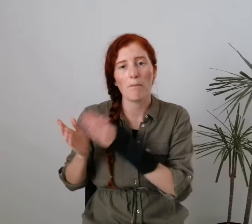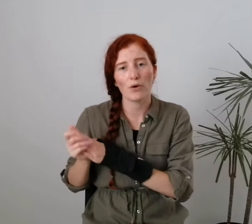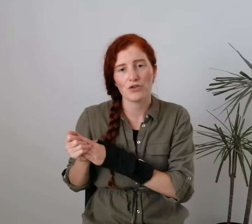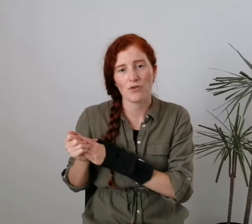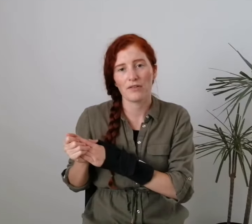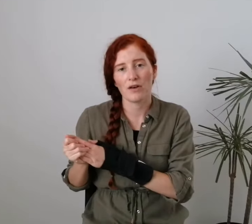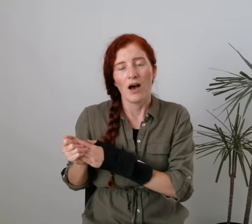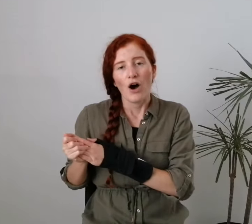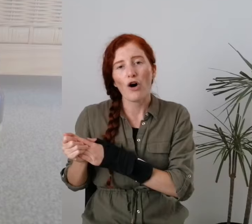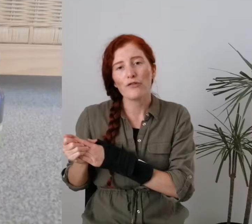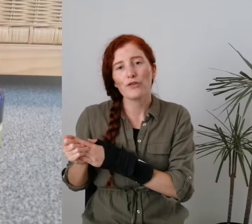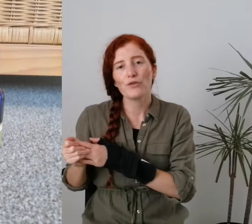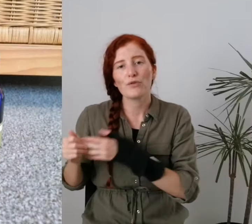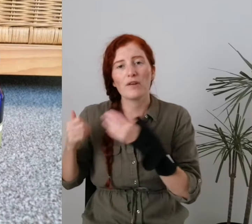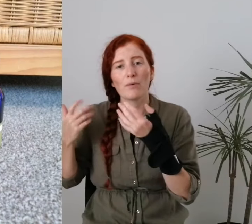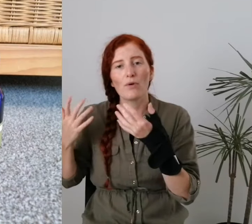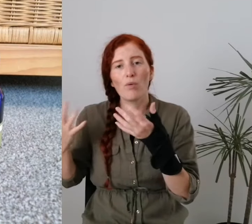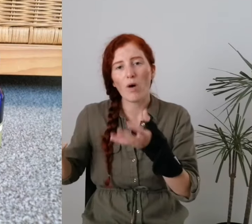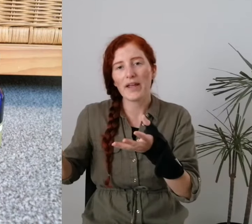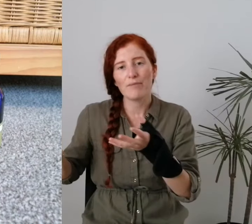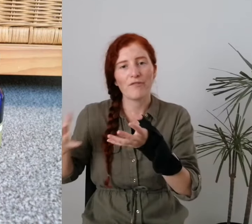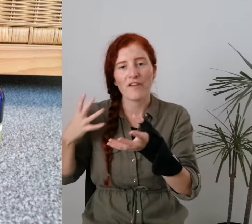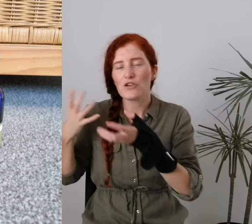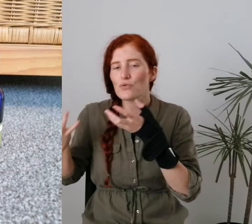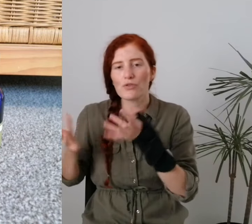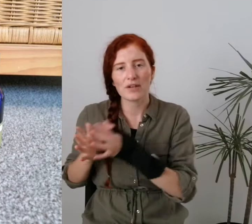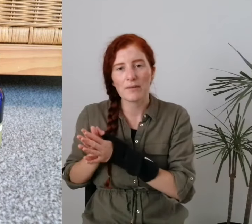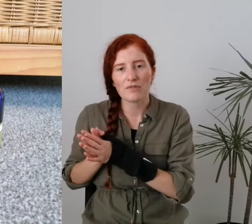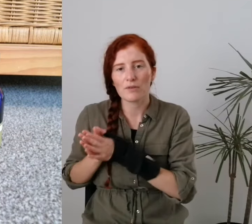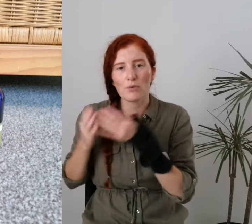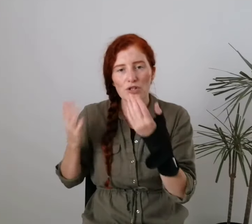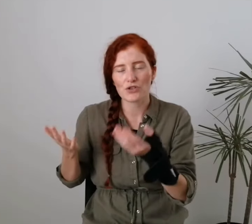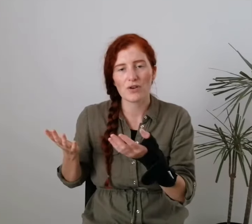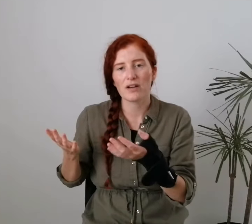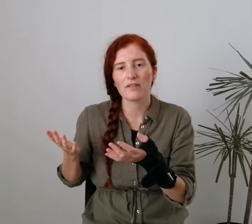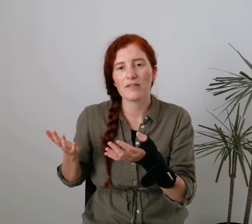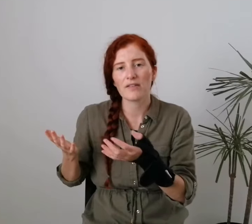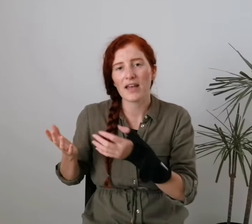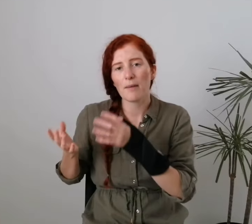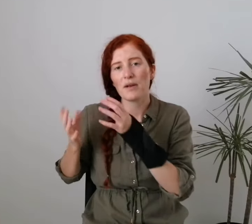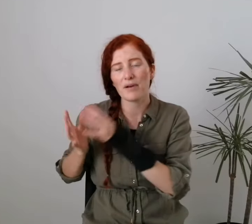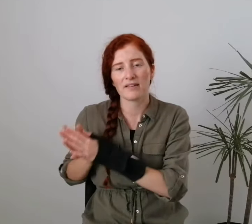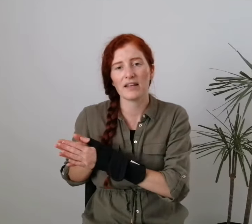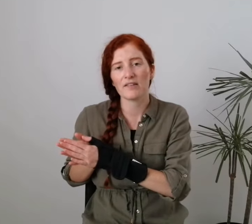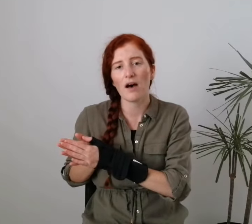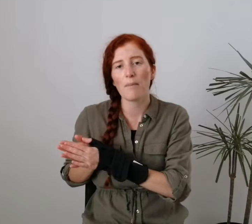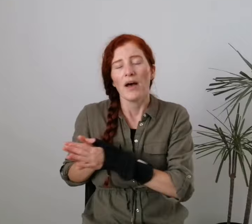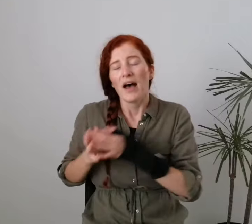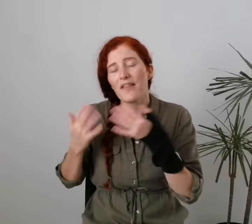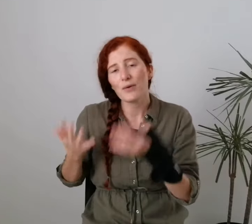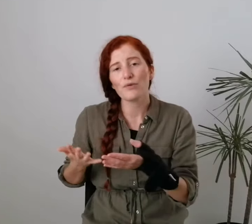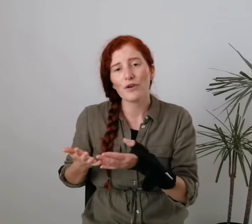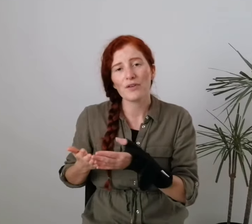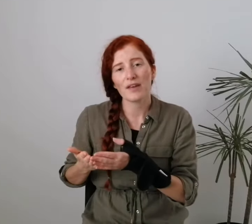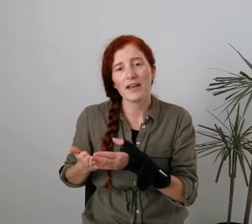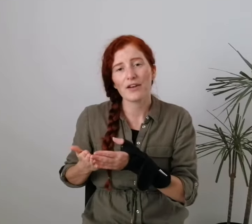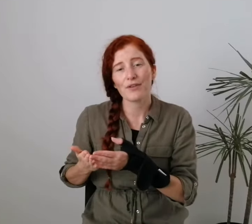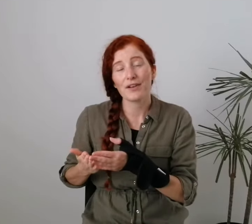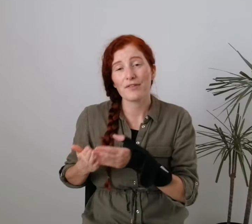moisturiser. Often your typical white facial creams and moisturisers, they come in a plastic tub and they also contain ingredients